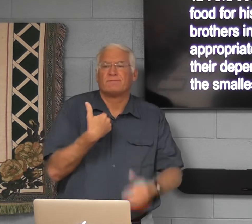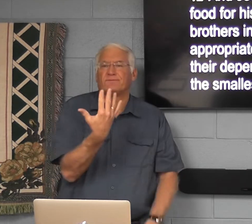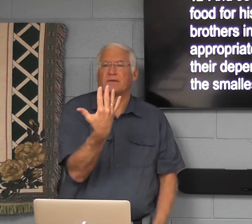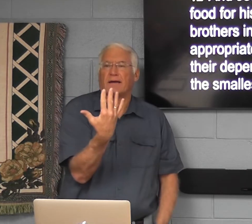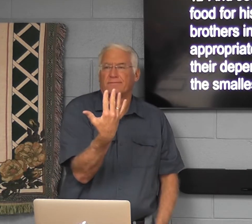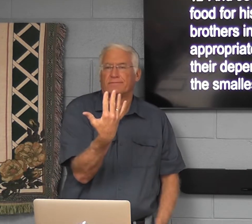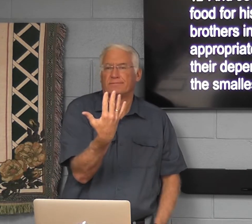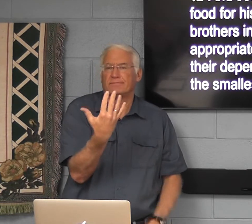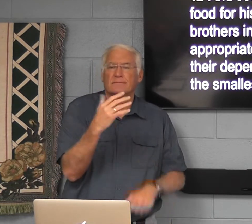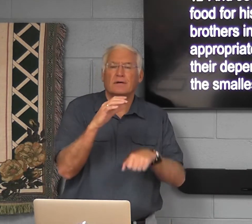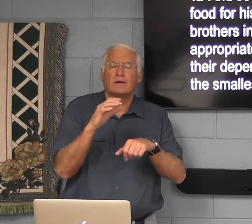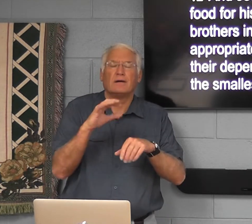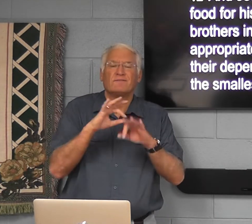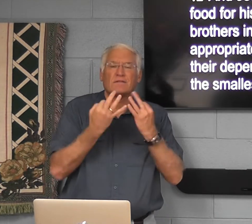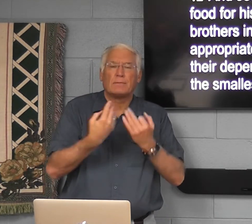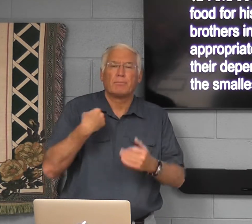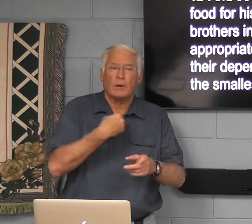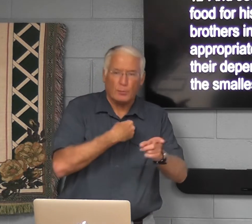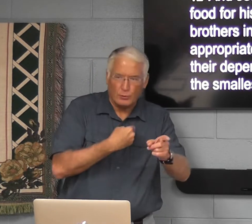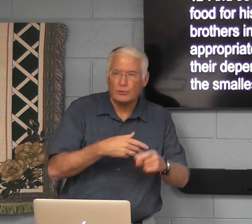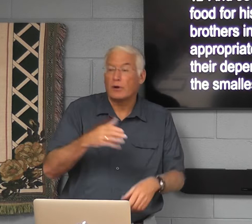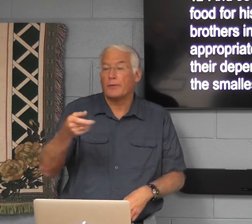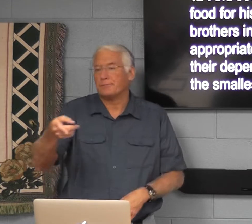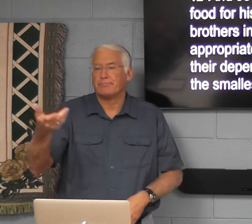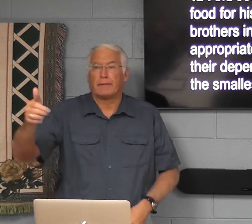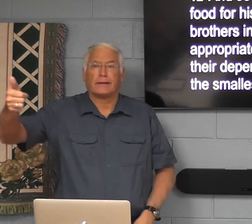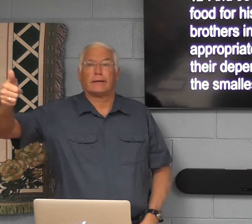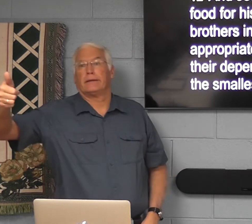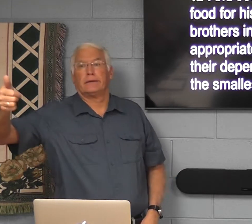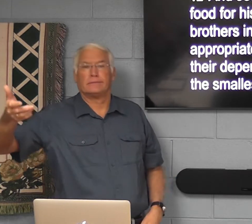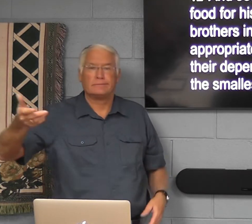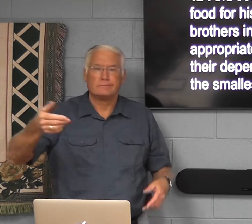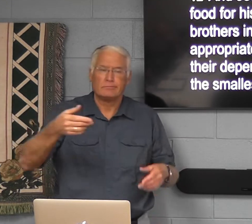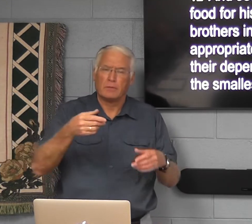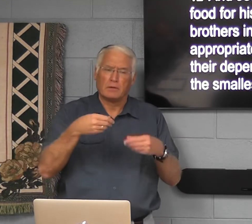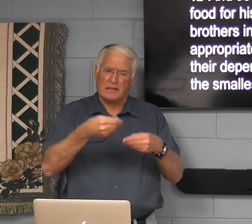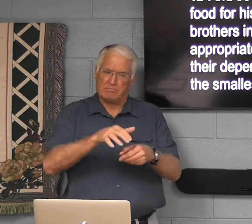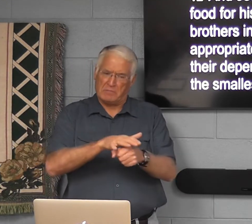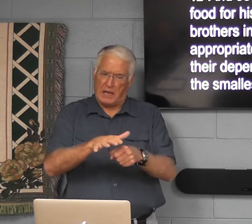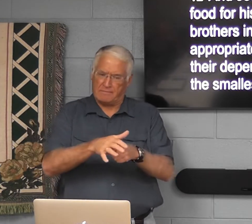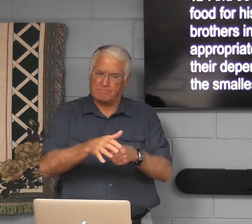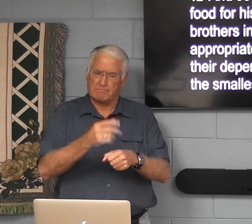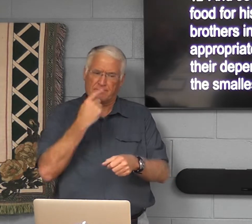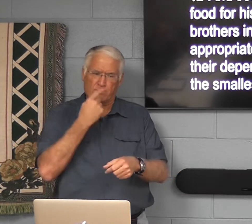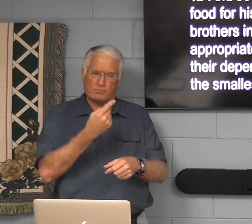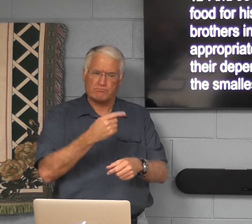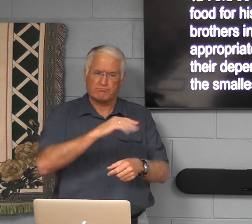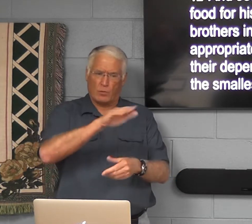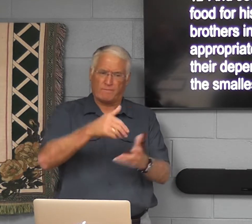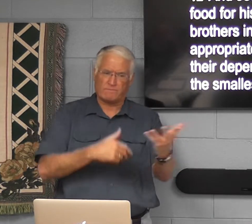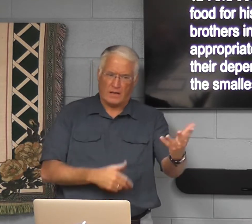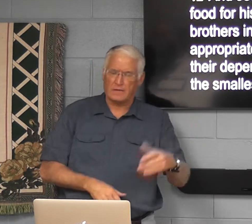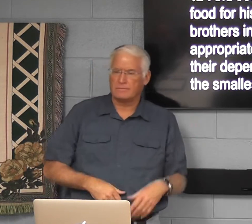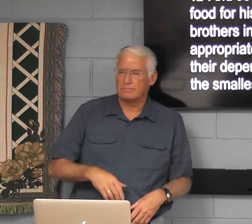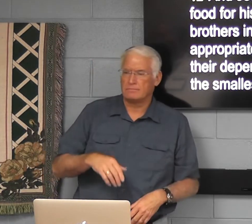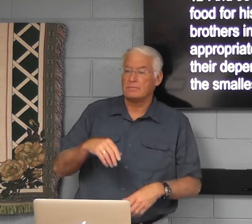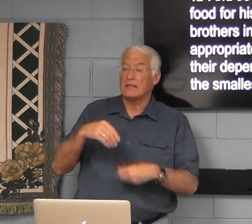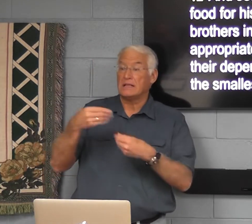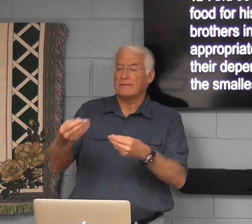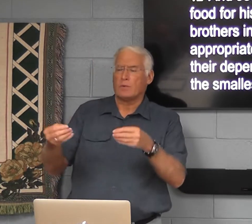Like, maybe there might be a family that had five. Maybe another family had ten. He gave them enough